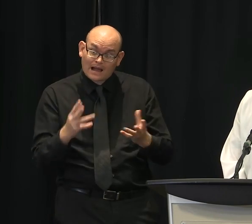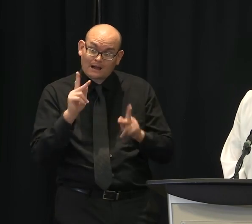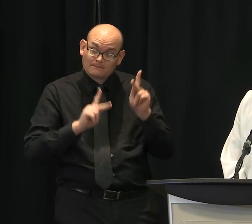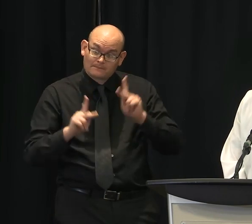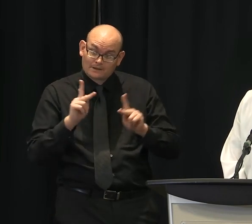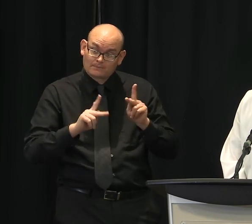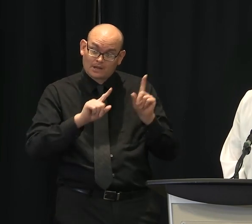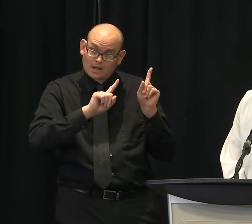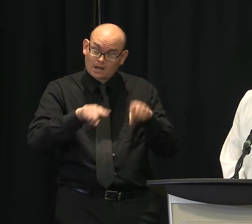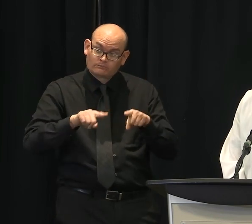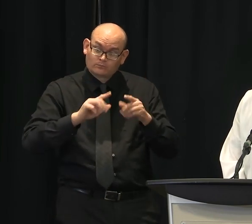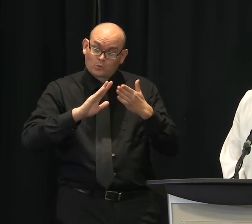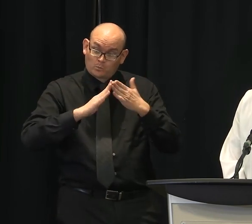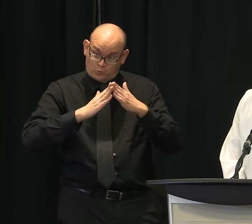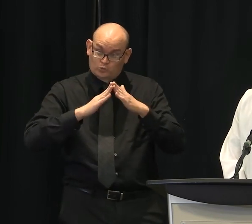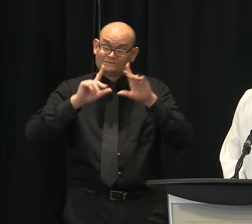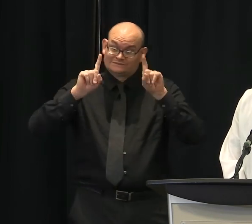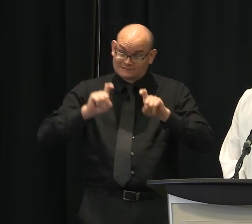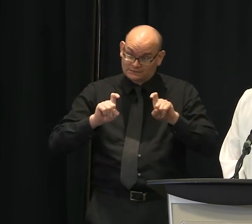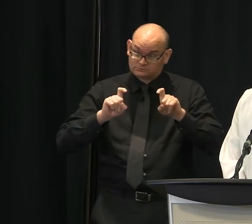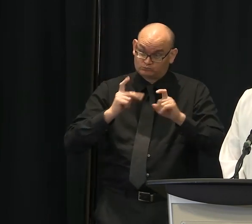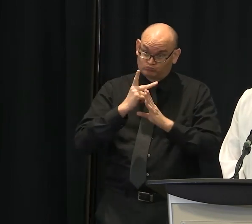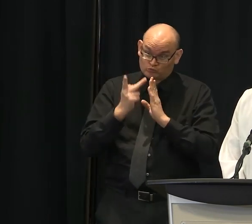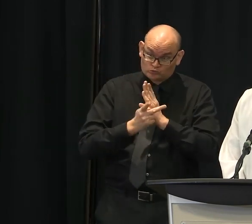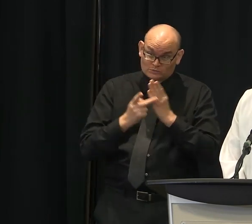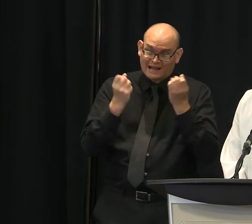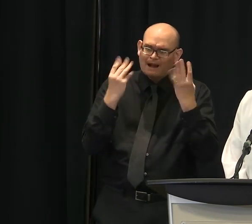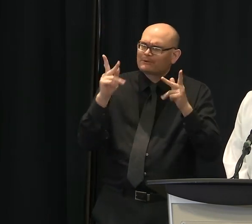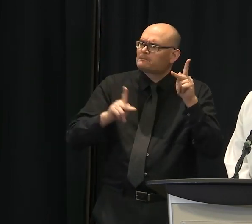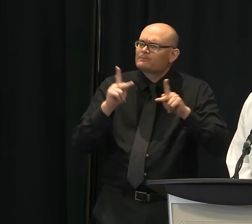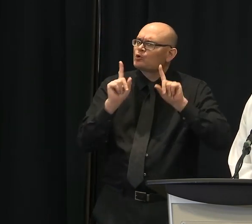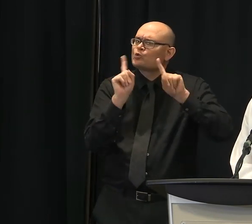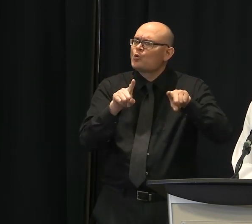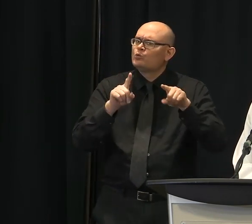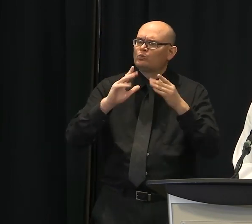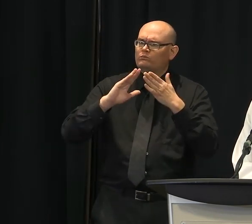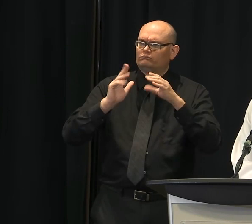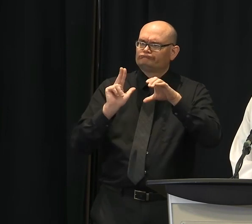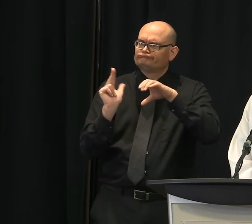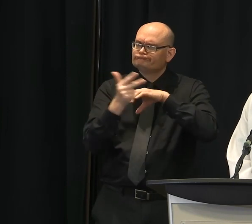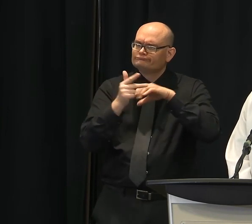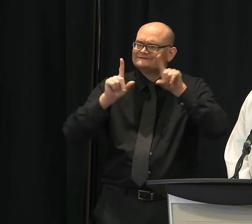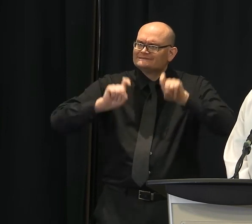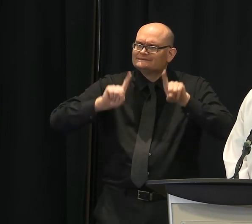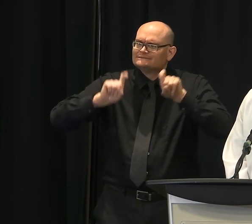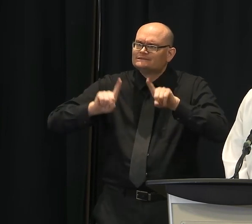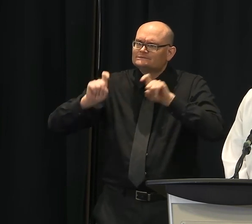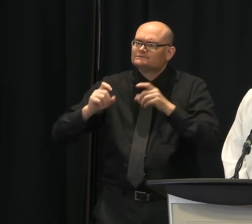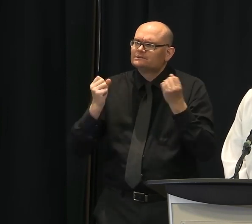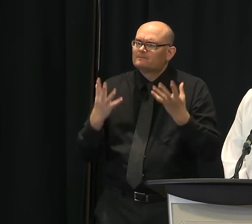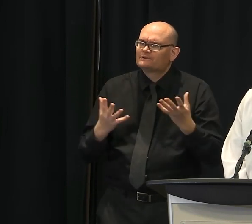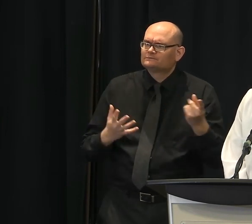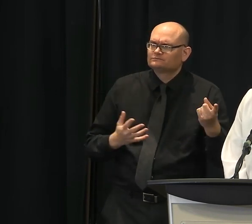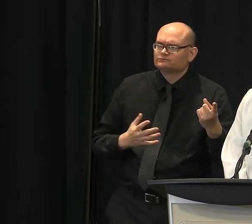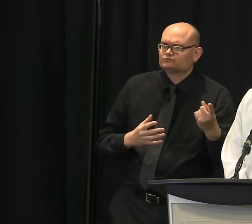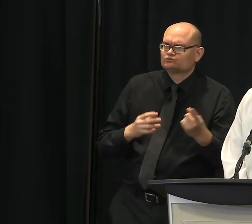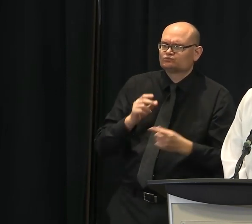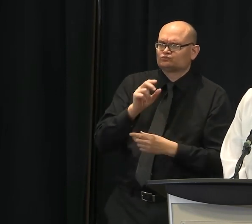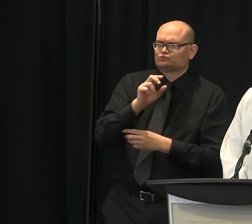programs. Could you speak to that a little bit more? Yeah, so we've had turnouts between 200 and 300 individuals